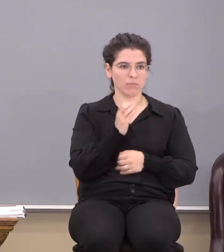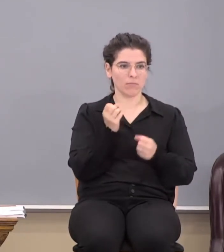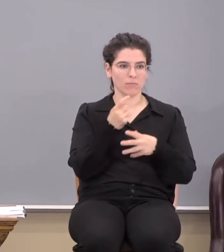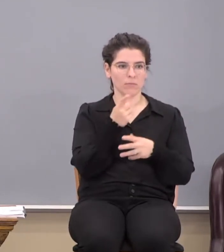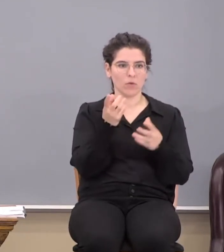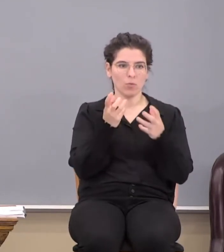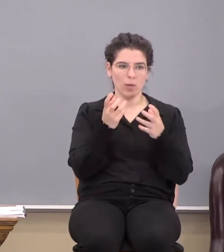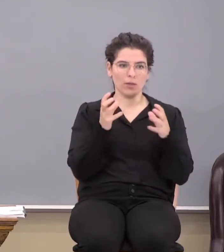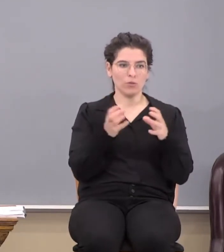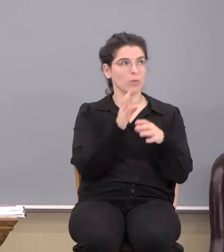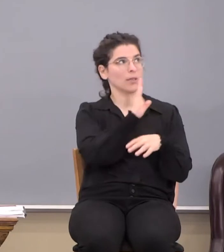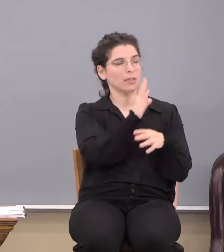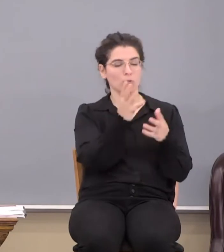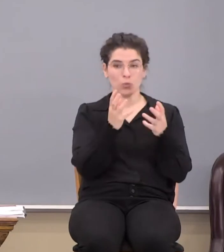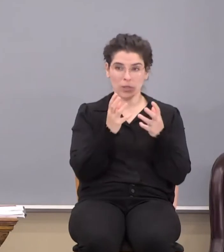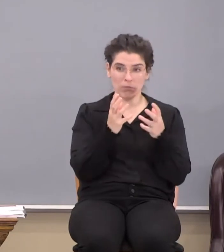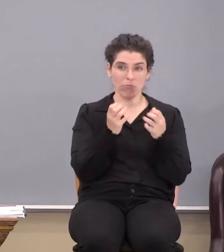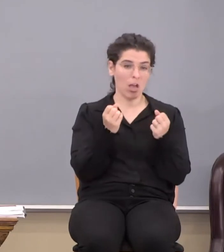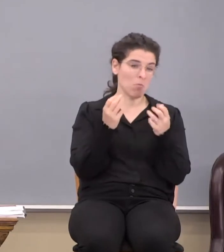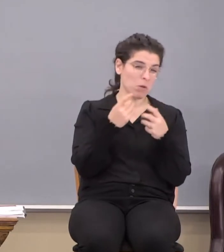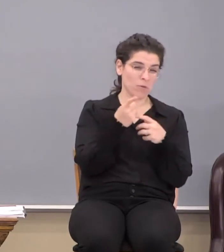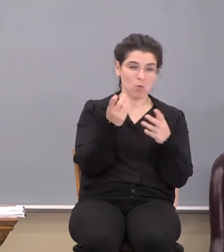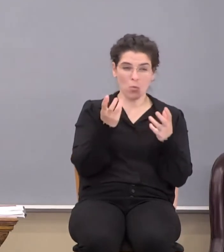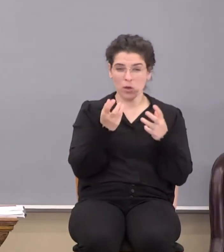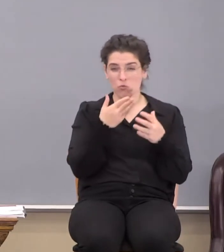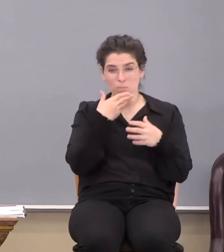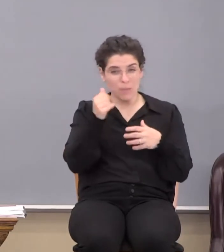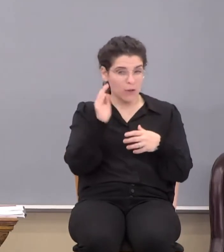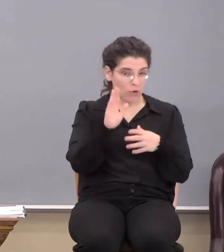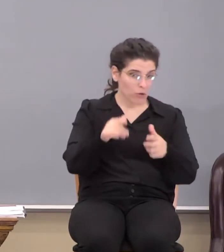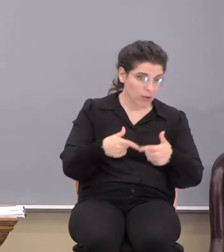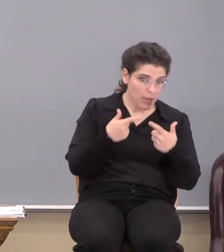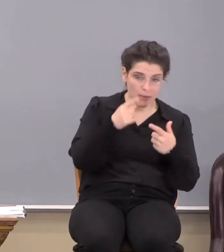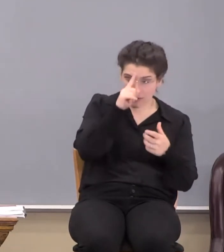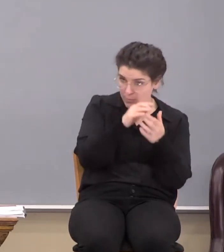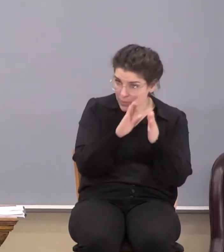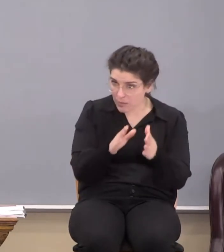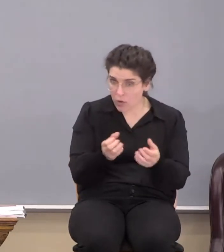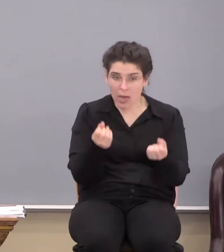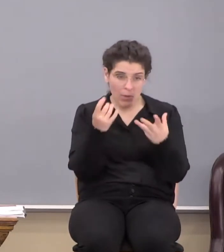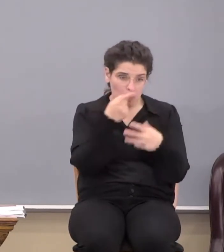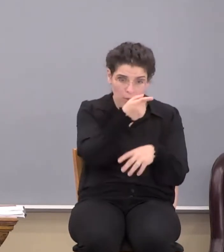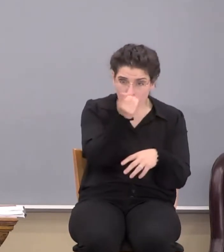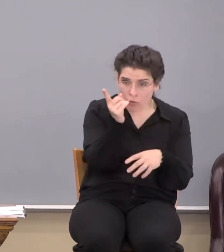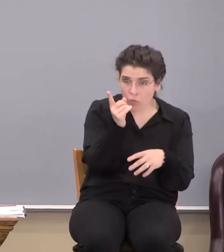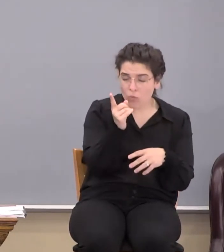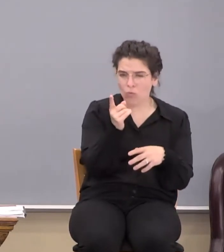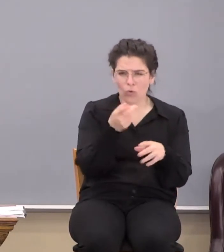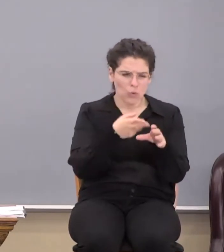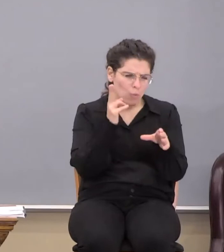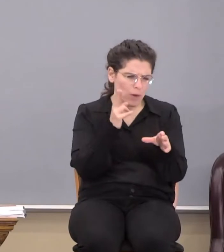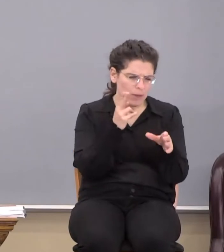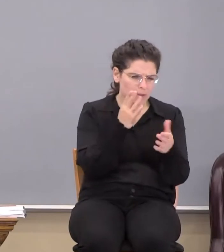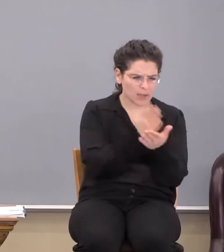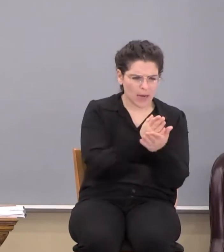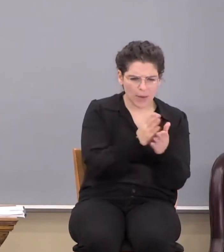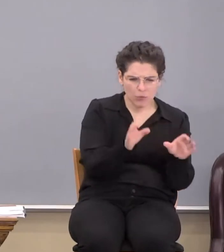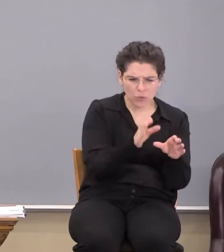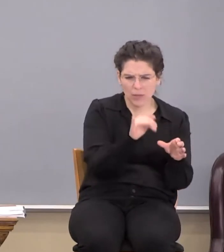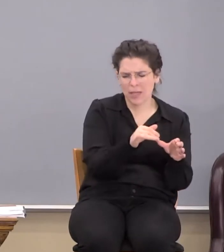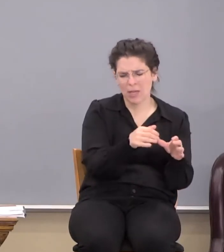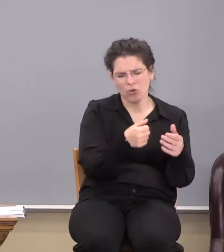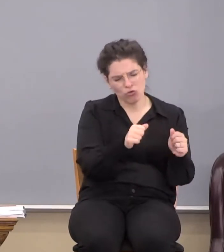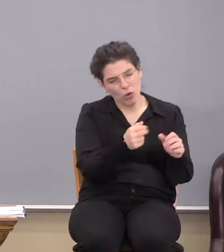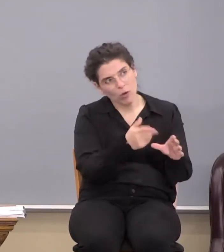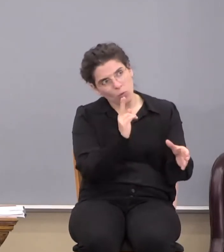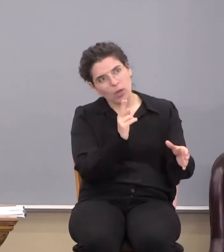many of want to do as well? How many of want to do better in your life as a believer? How many of you want to, you know, quit whatever it is that you've been trying to quit, that